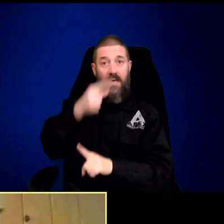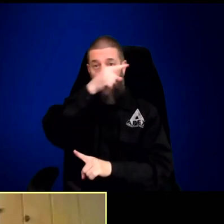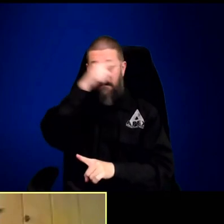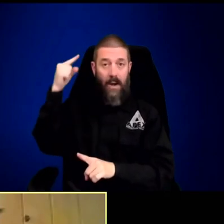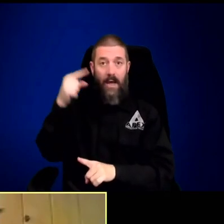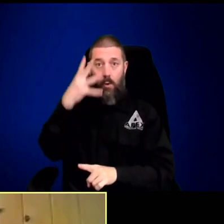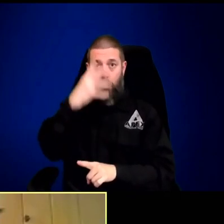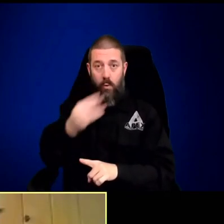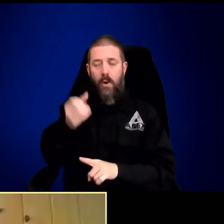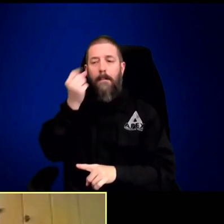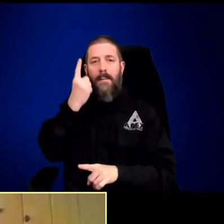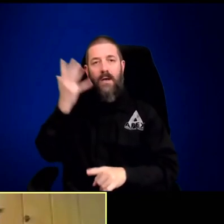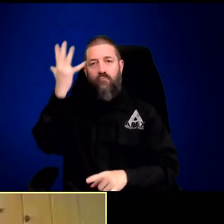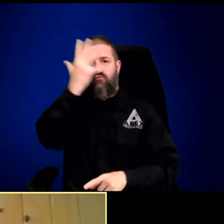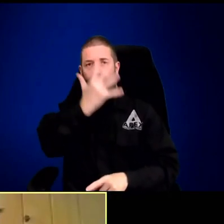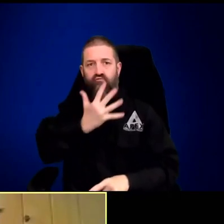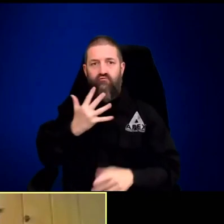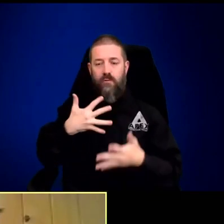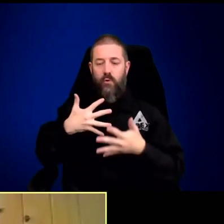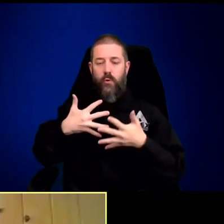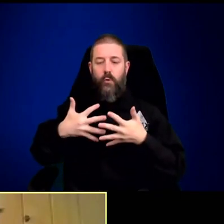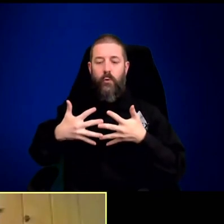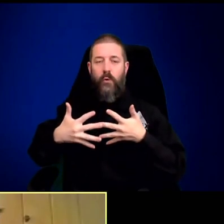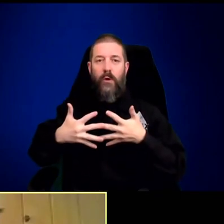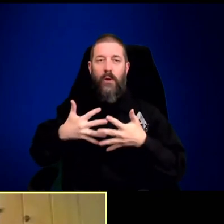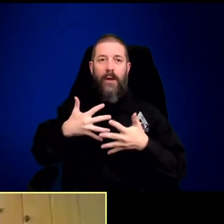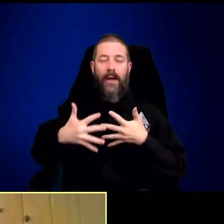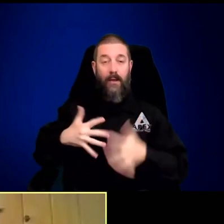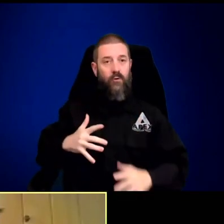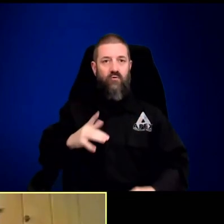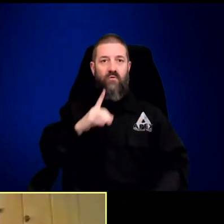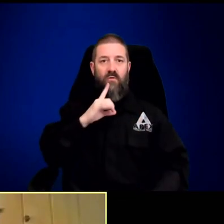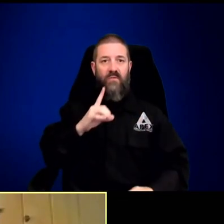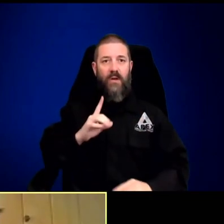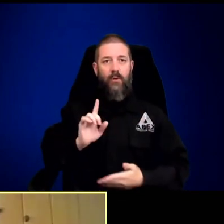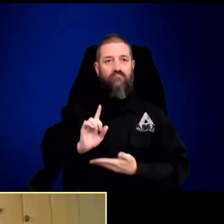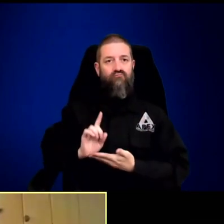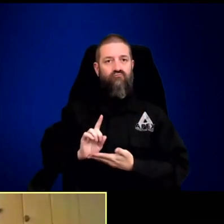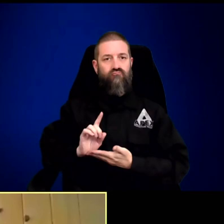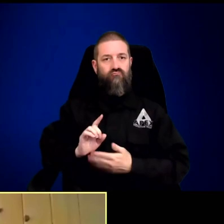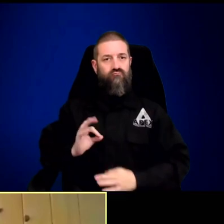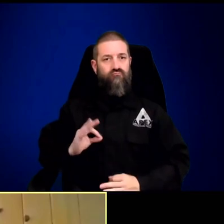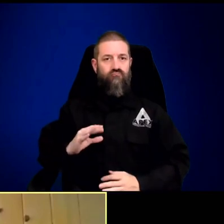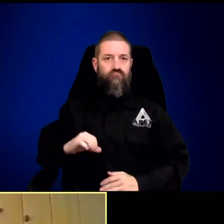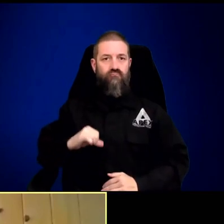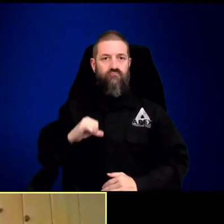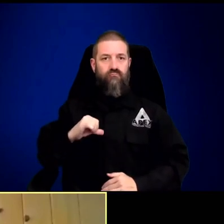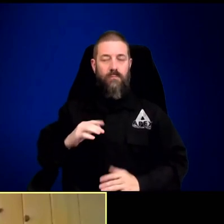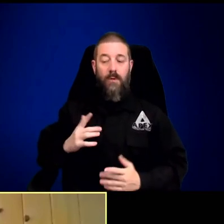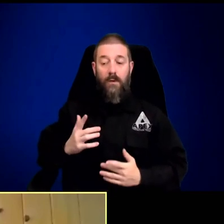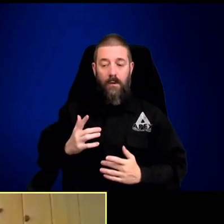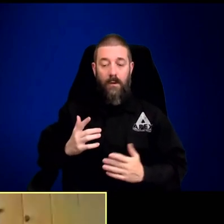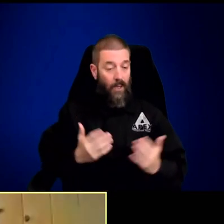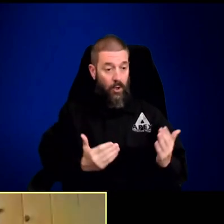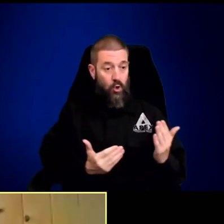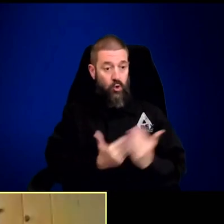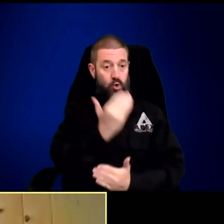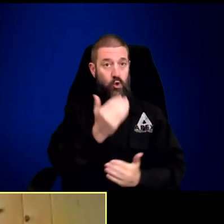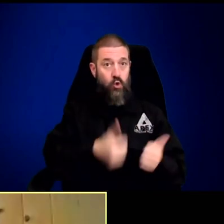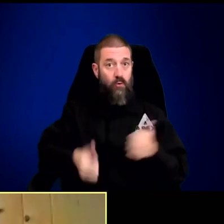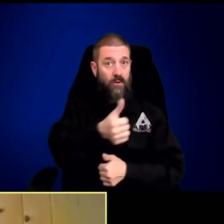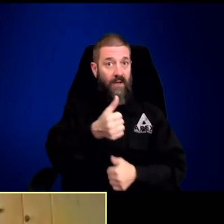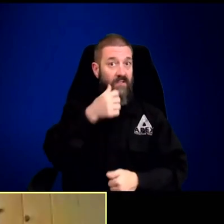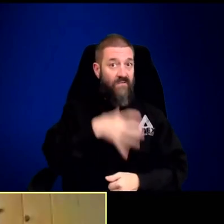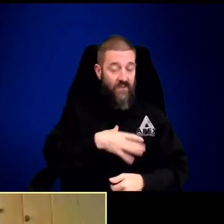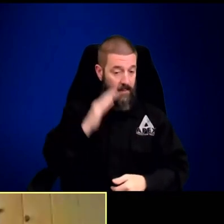So, he's in a little bit of a semi-retirement phase right now. He's turning grayer all the time. He's a black